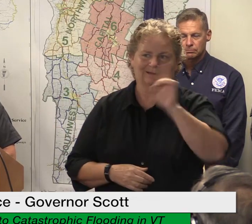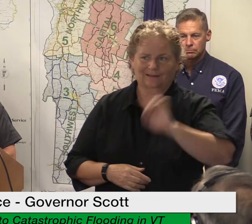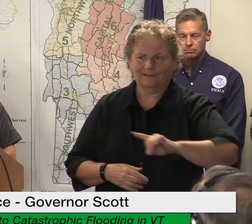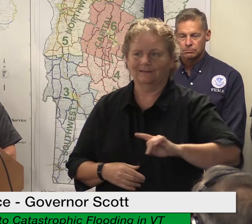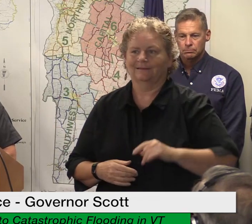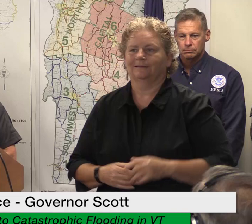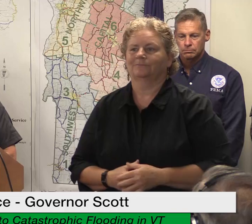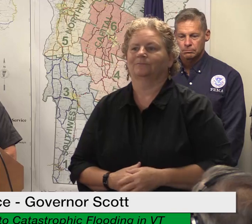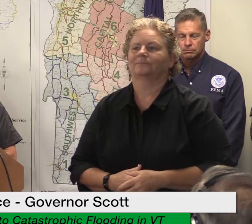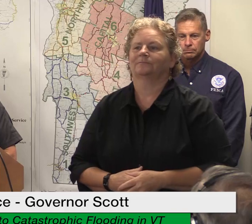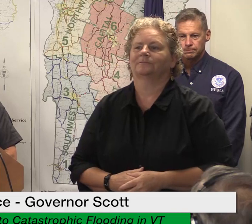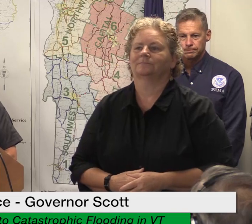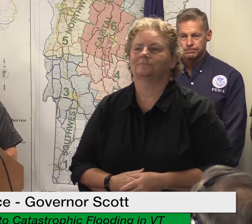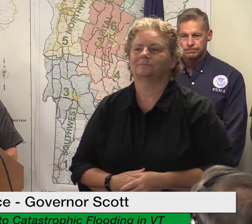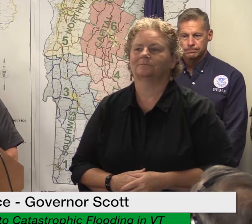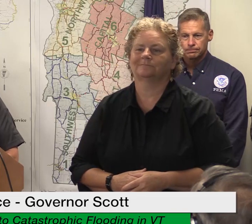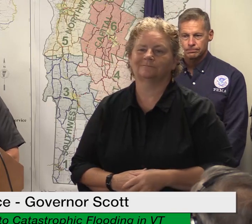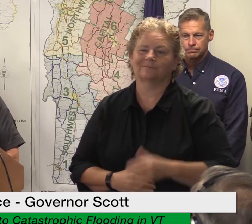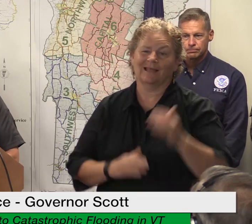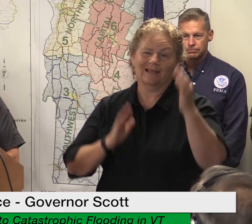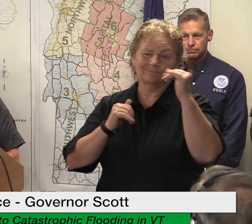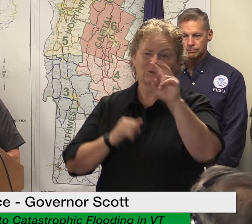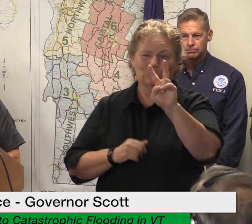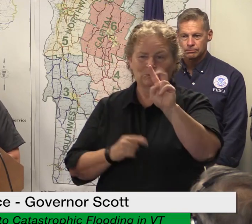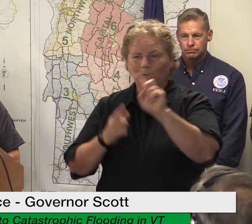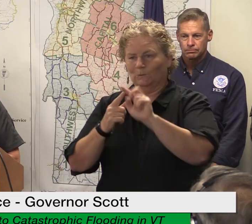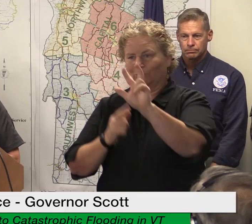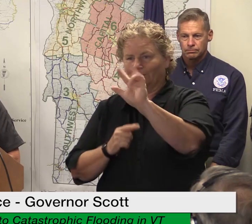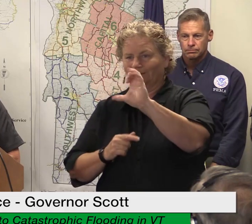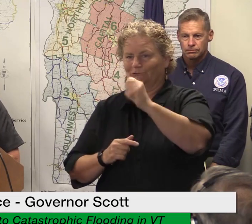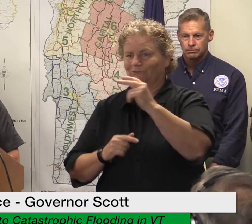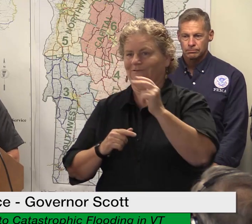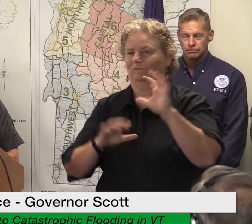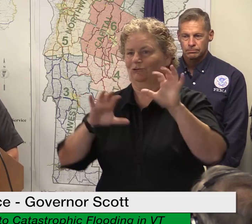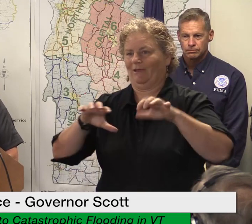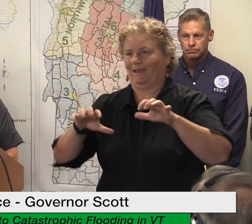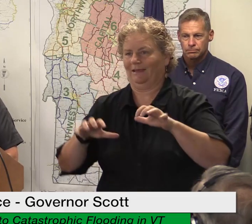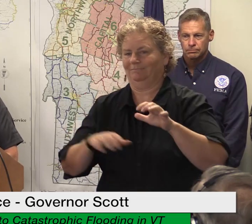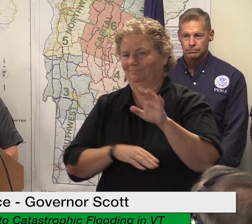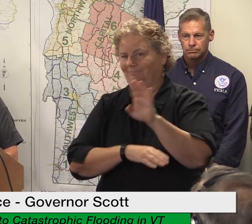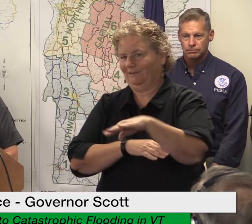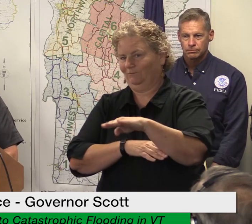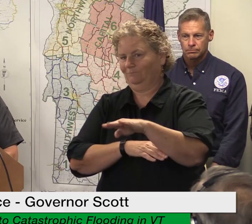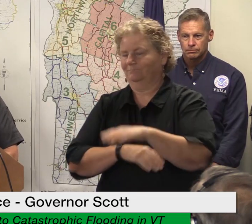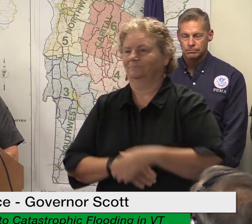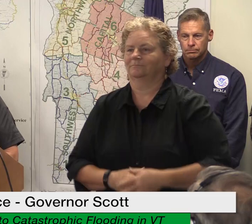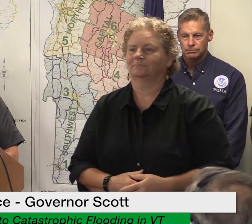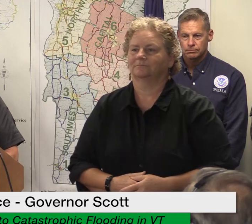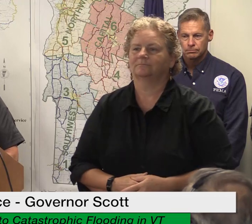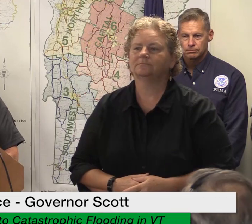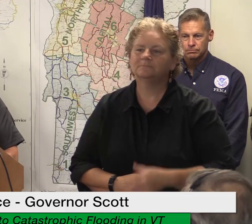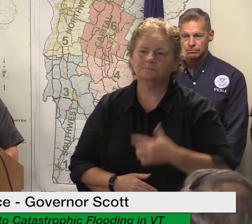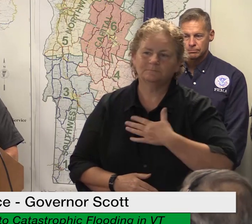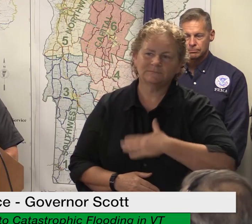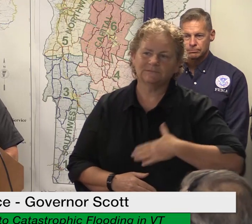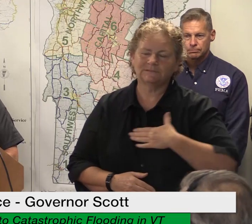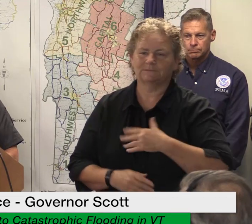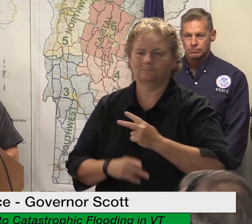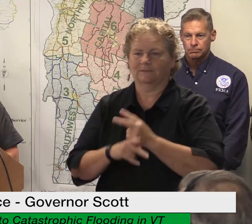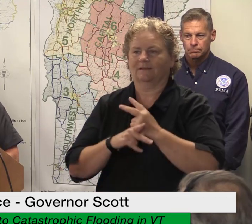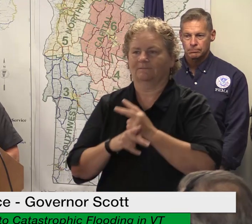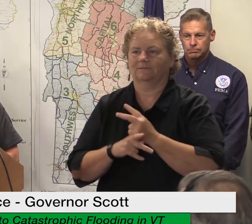please take good care and let's get through this last band of severe weather a quick word about